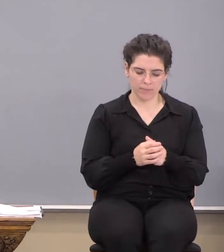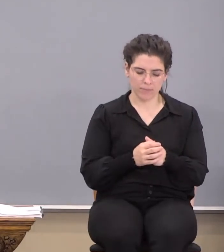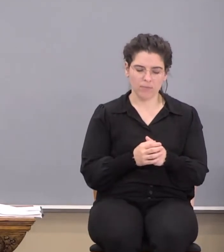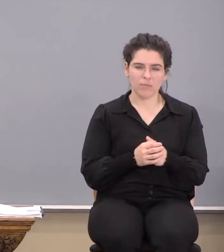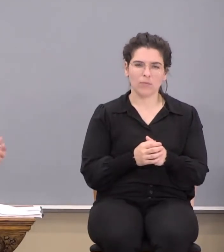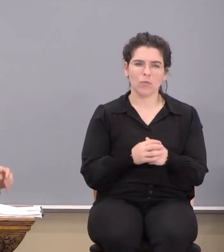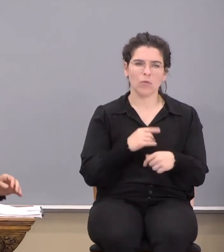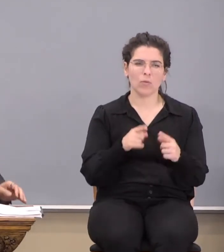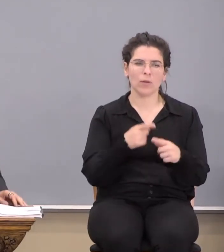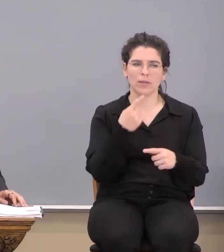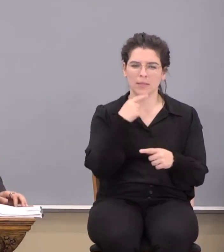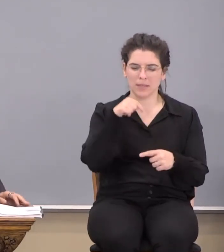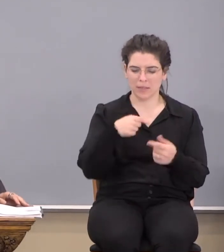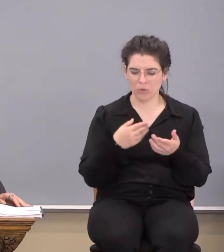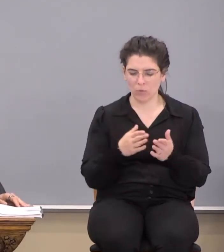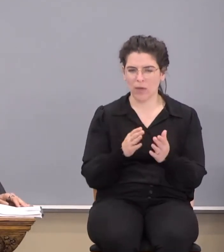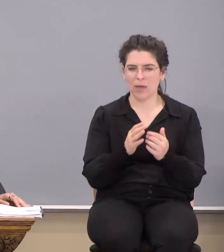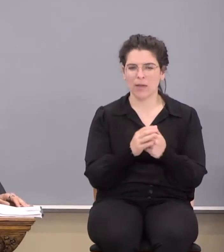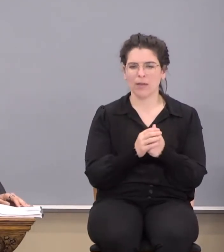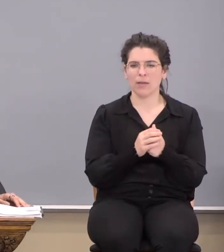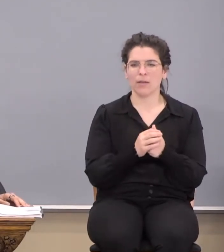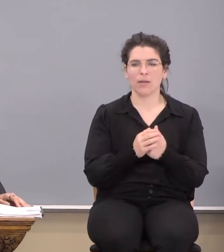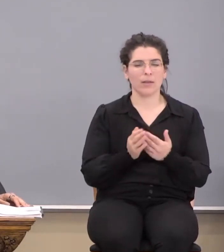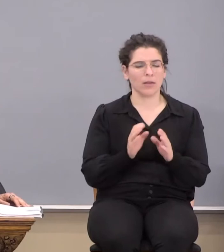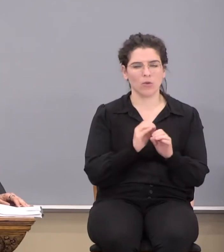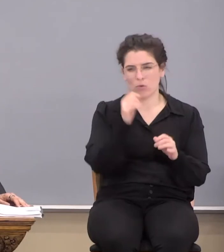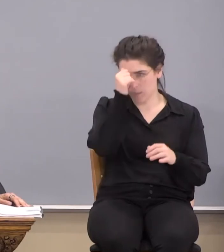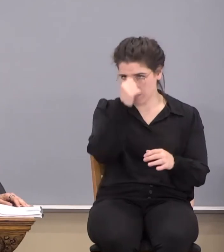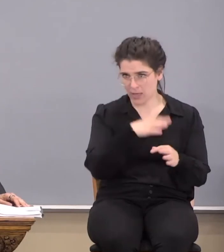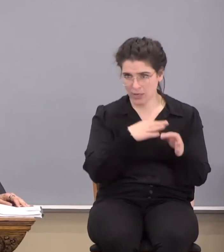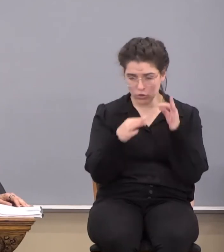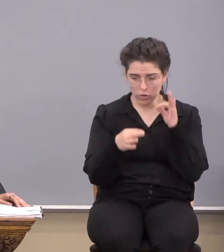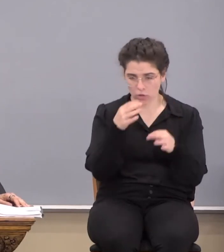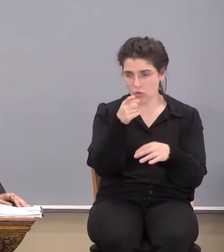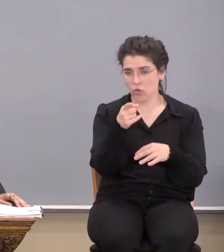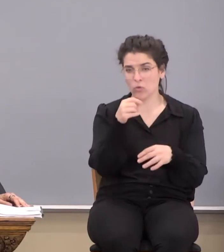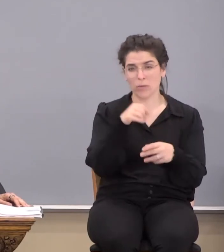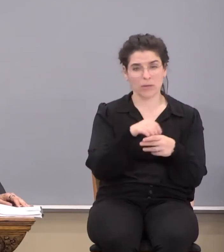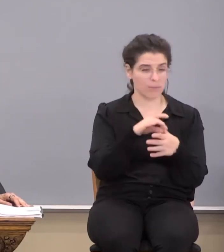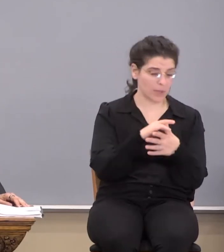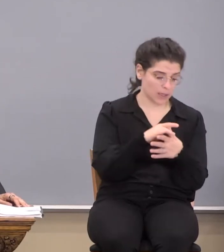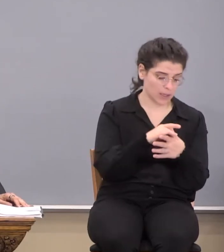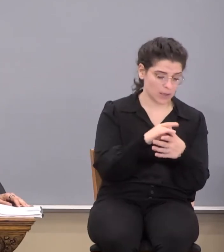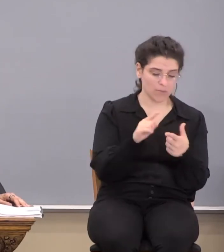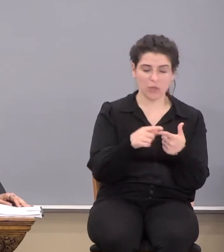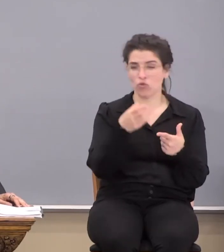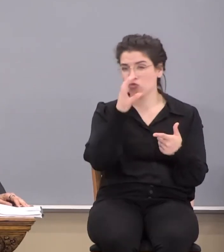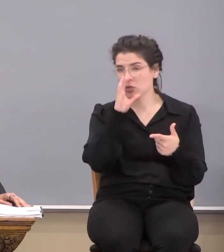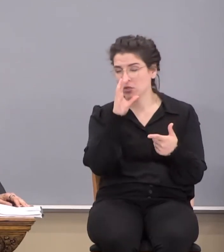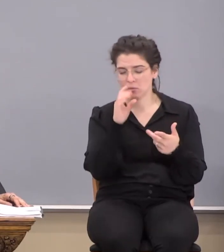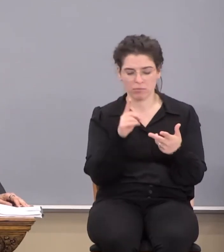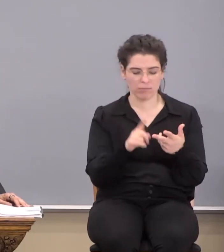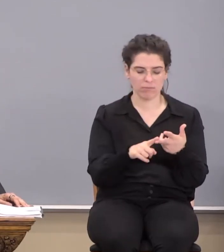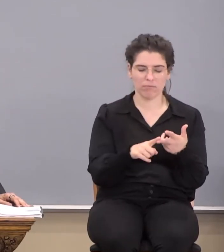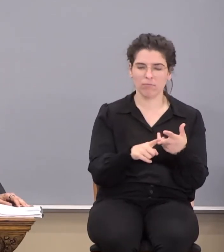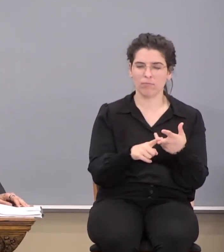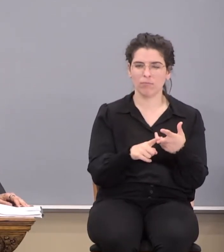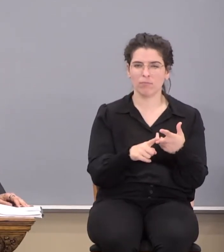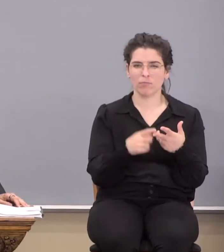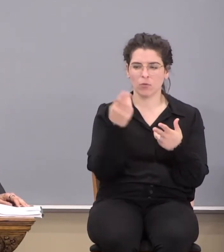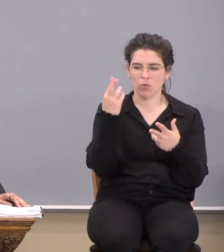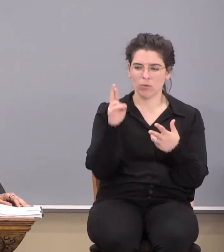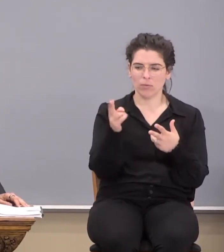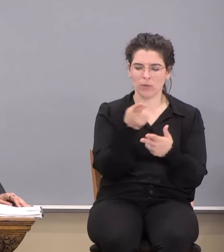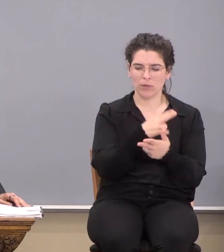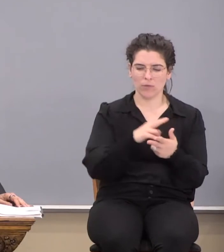So when he says it this way, let no man therefore judge you in, watch this, meats or drink, meat or drink or in